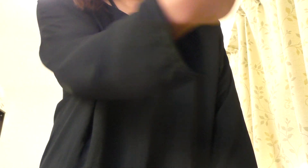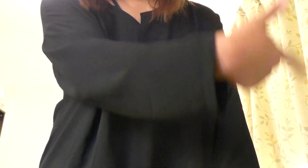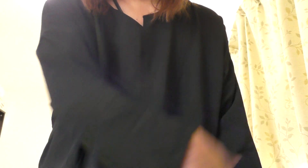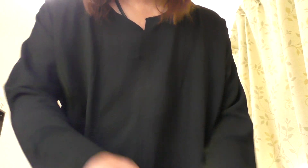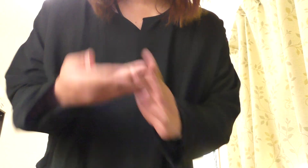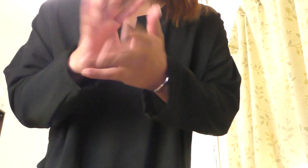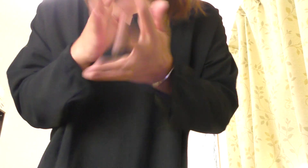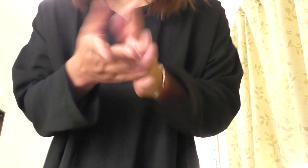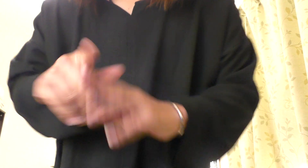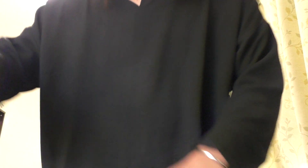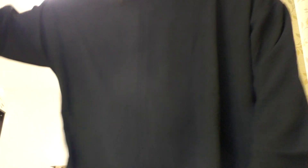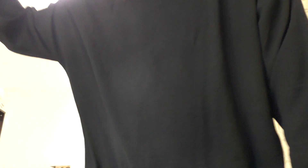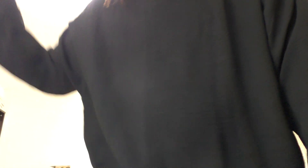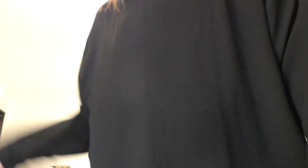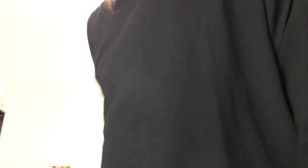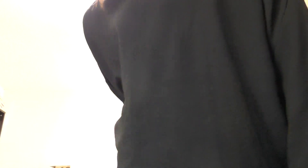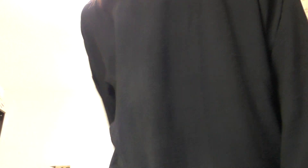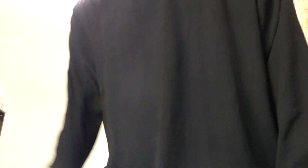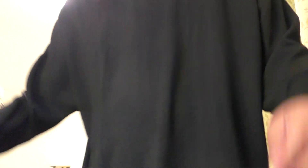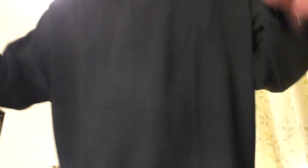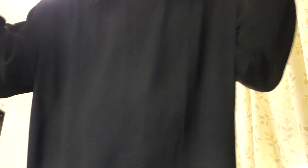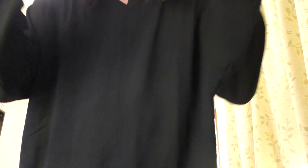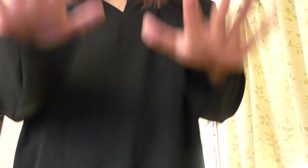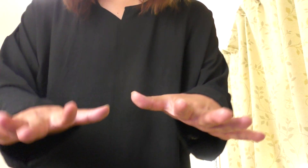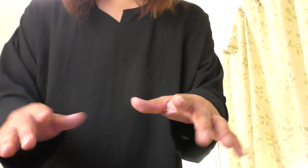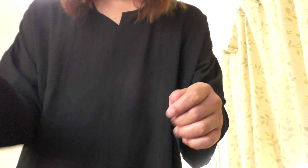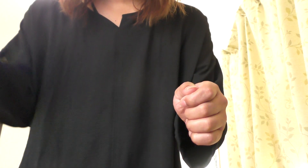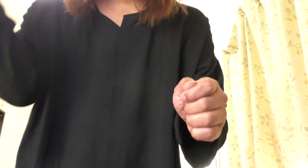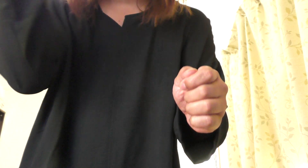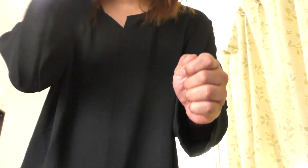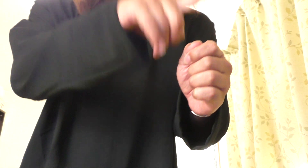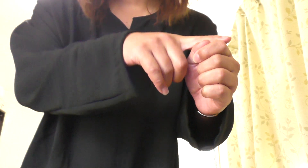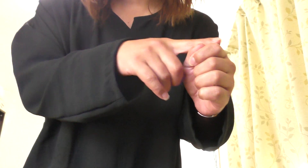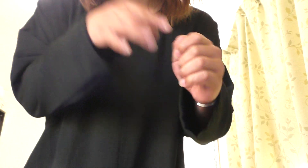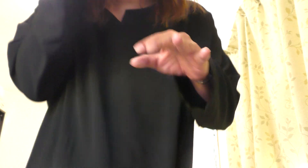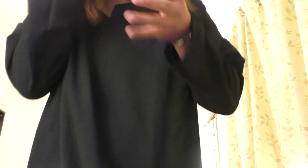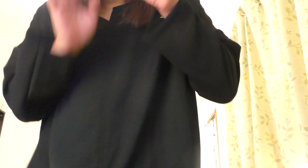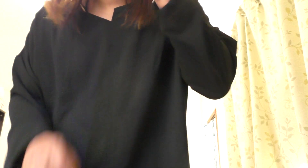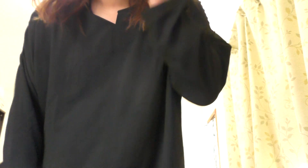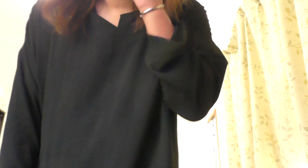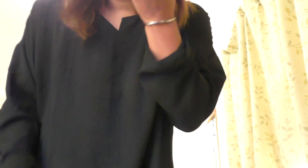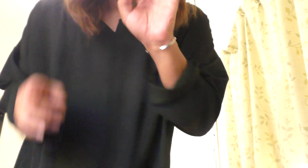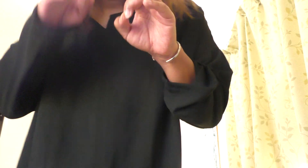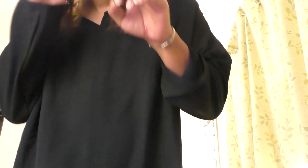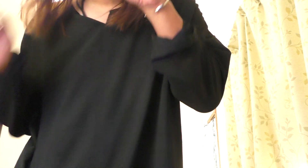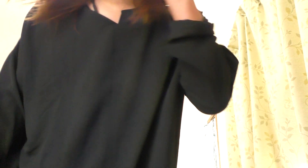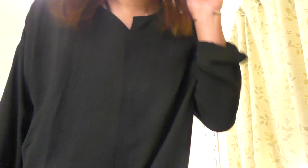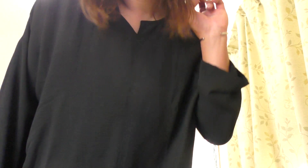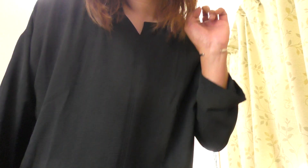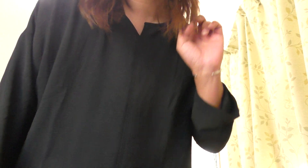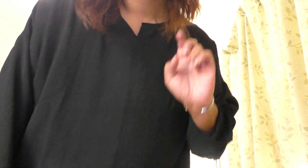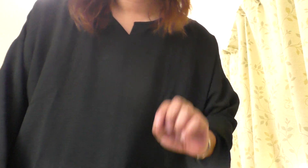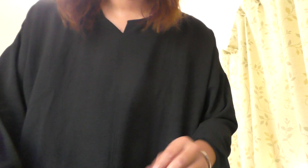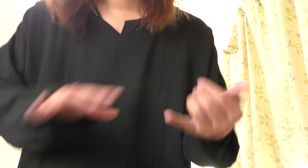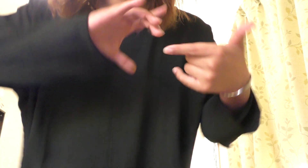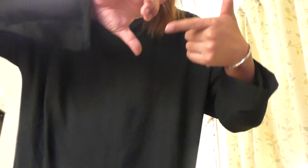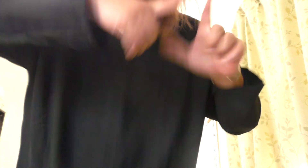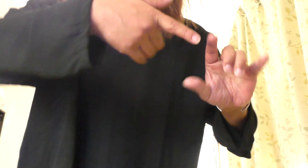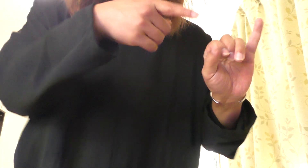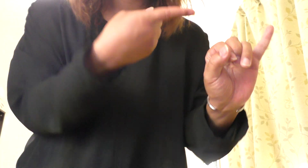day you gave it away This year, deceiving from tears I gave it to